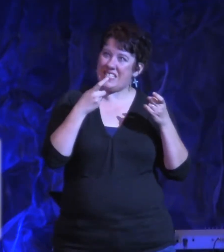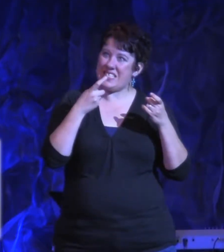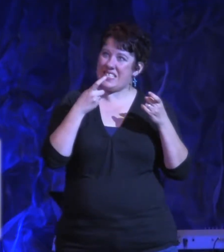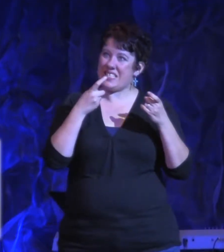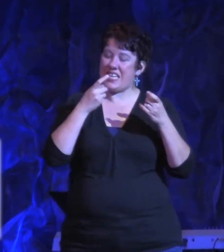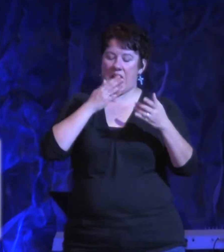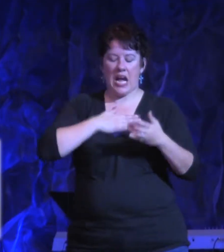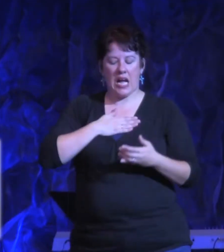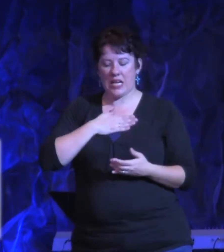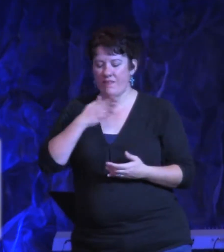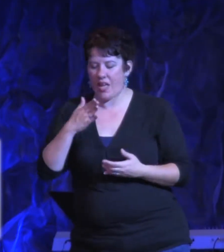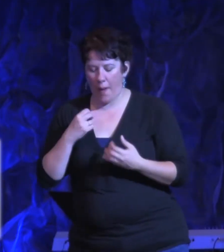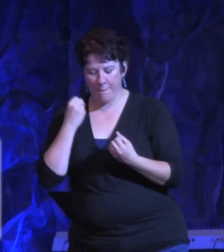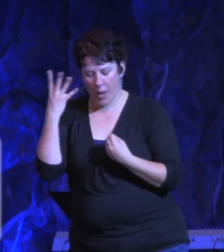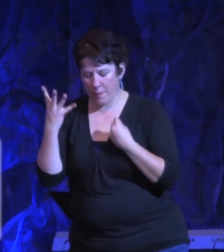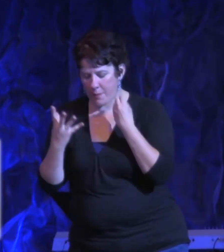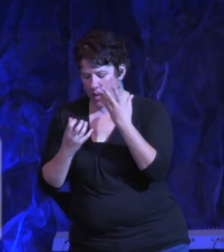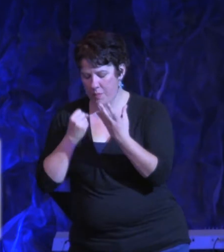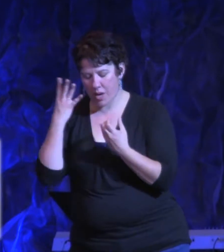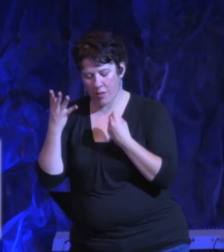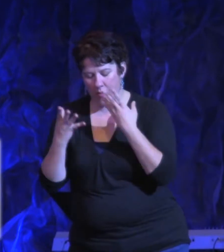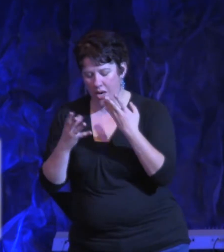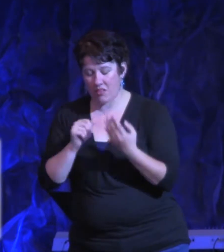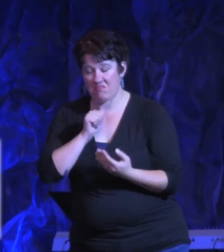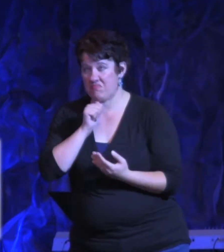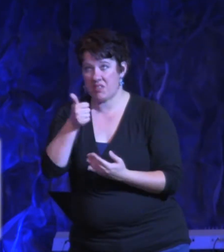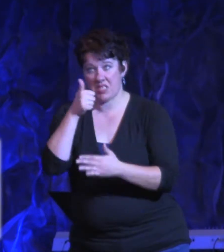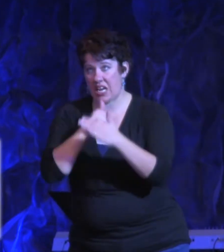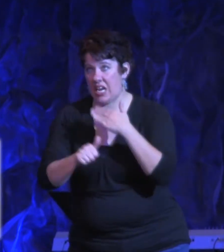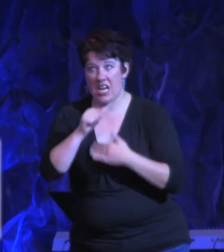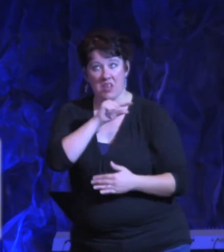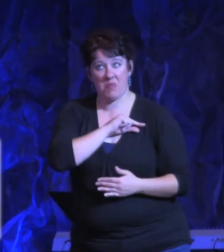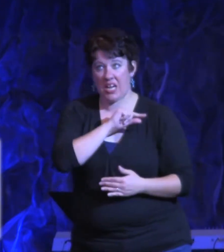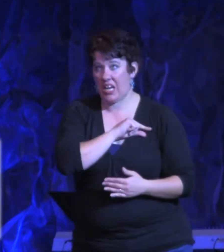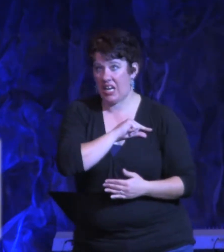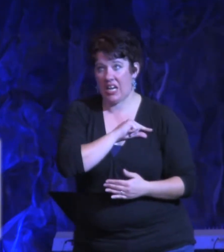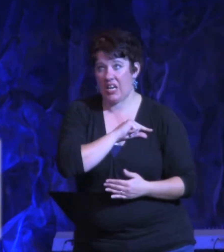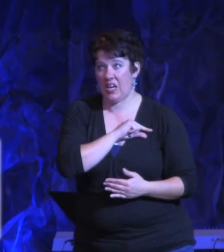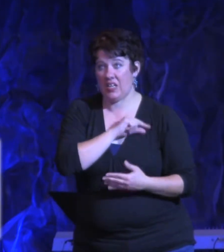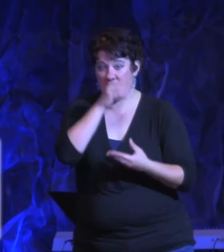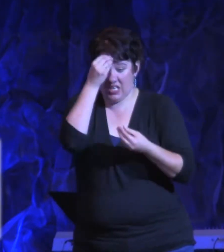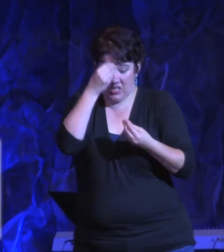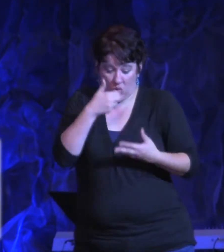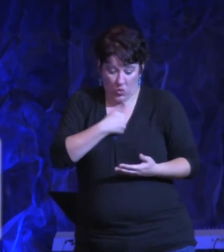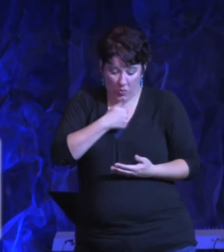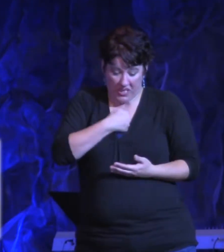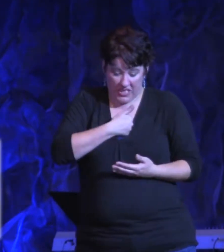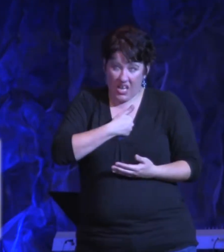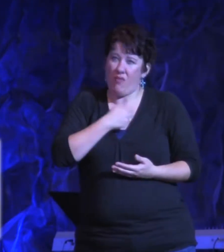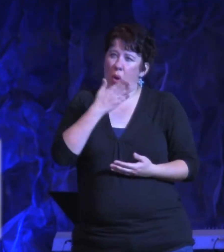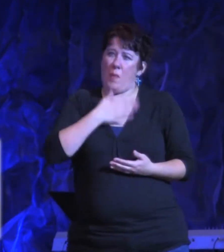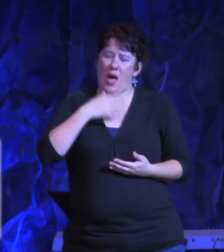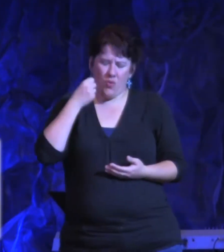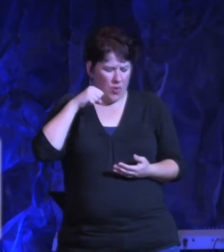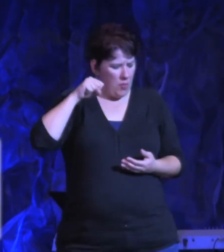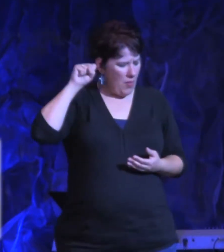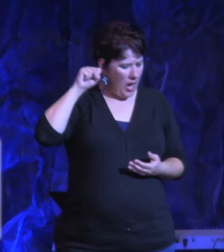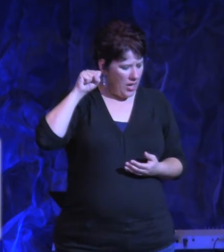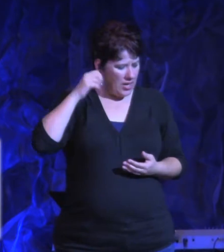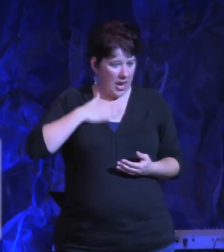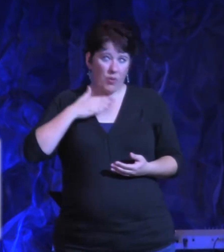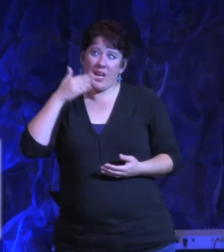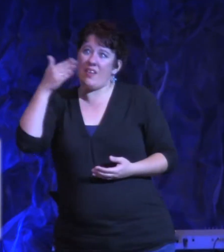hide my guilt. And I said to myself, I will confess my rebellion to the Lord, and you